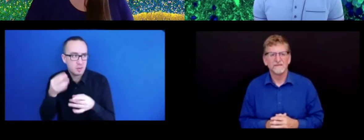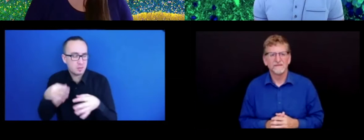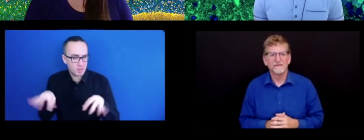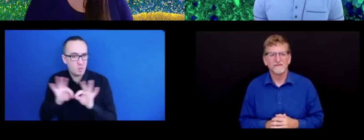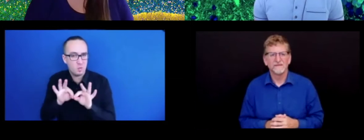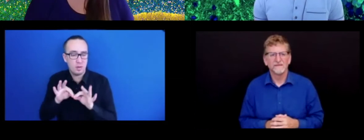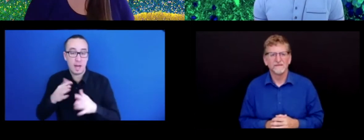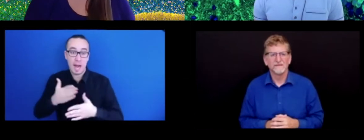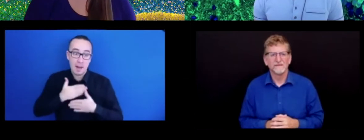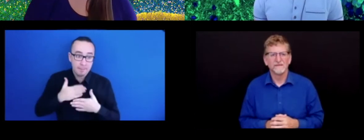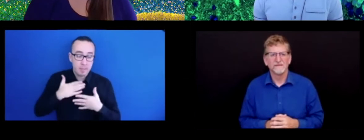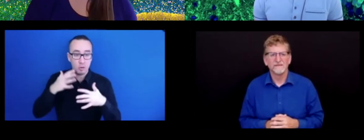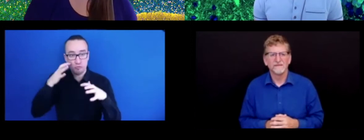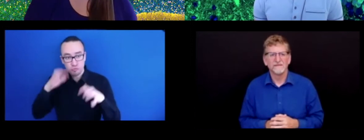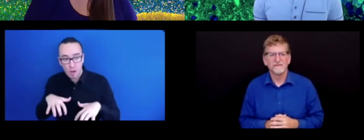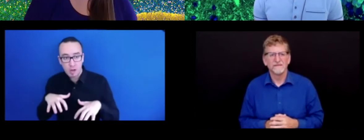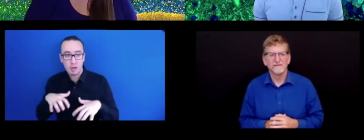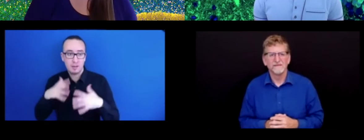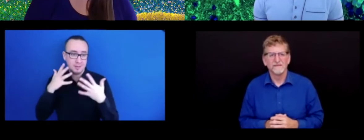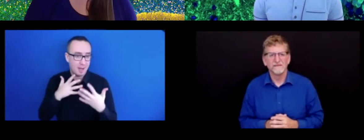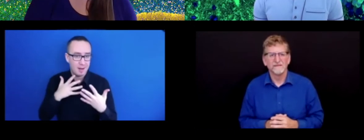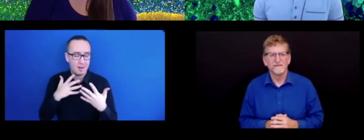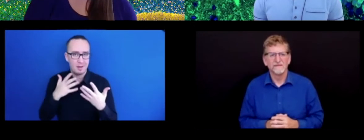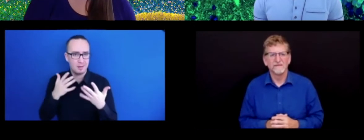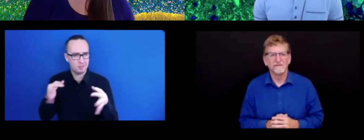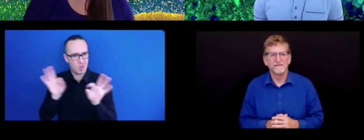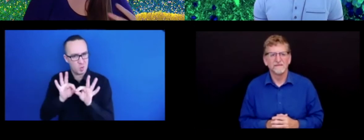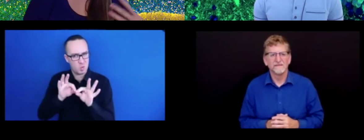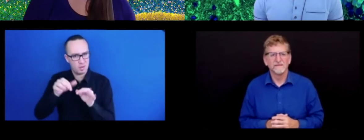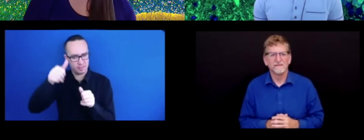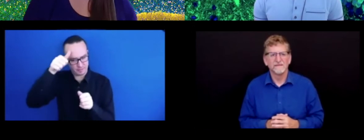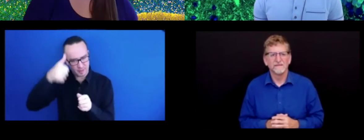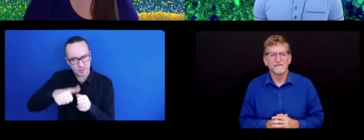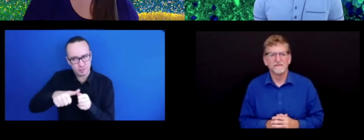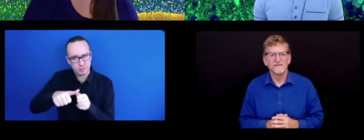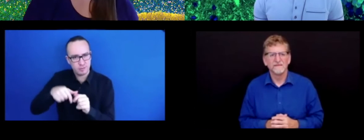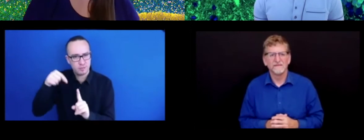happy, particularly sad moments. And so those things are a little bit easier to remember when they have an